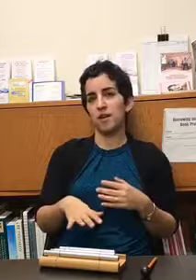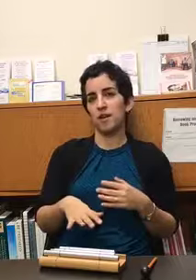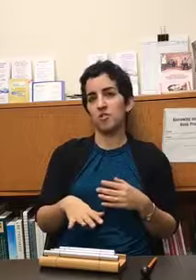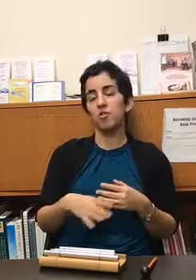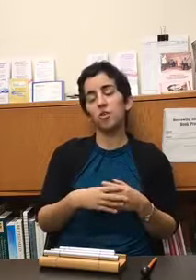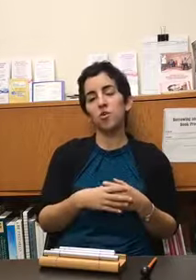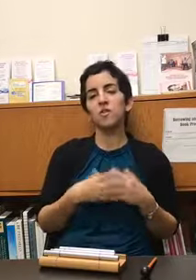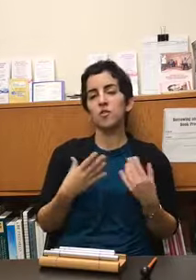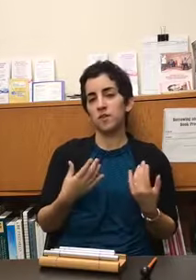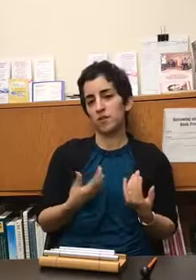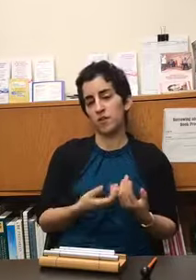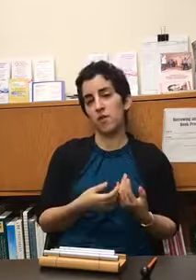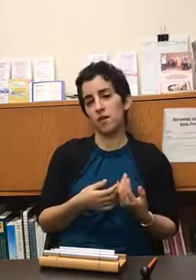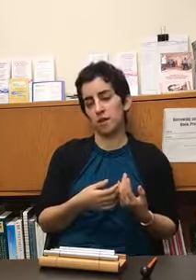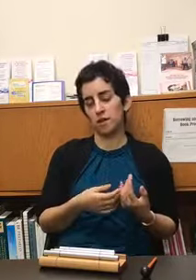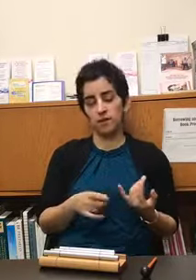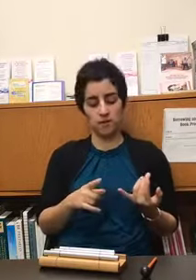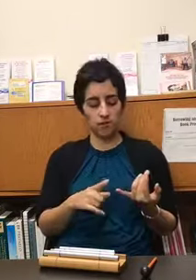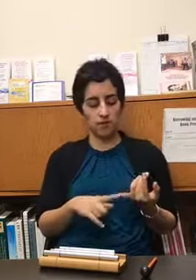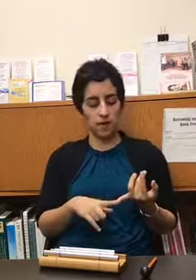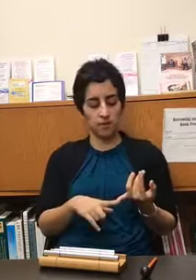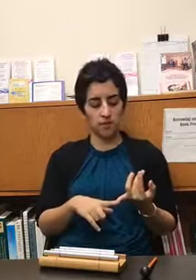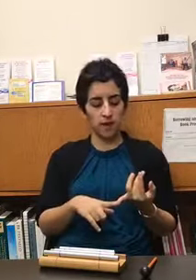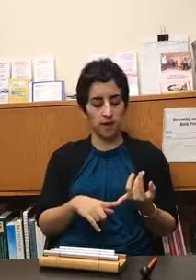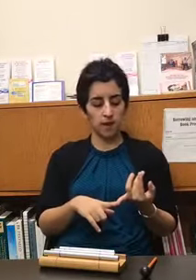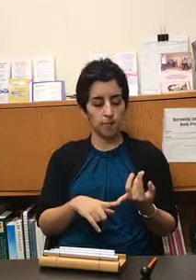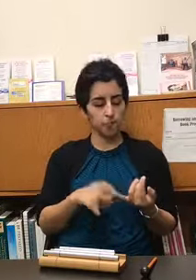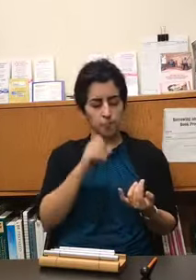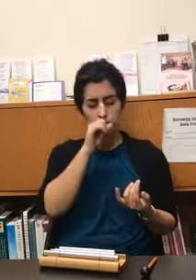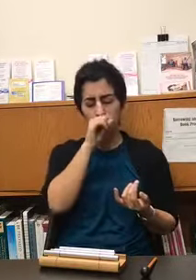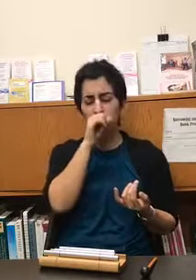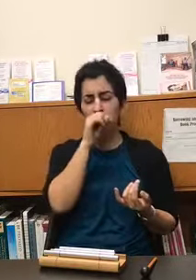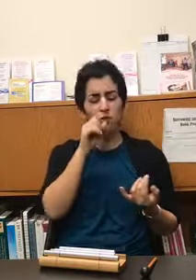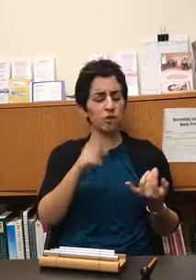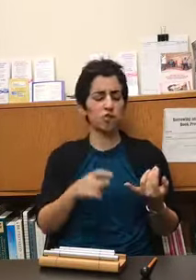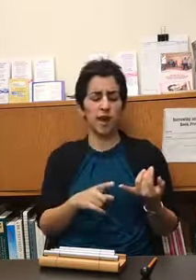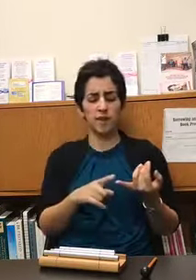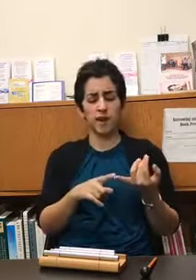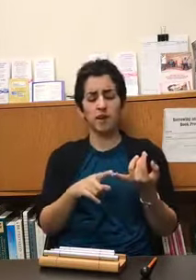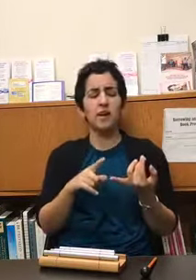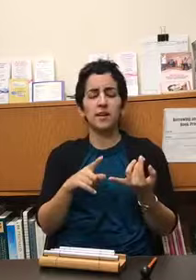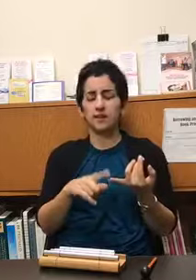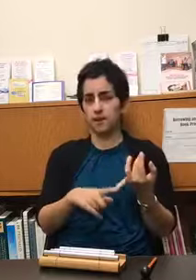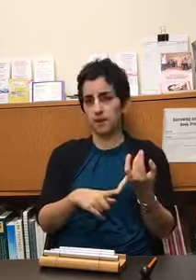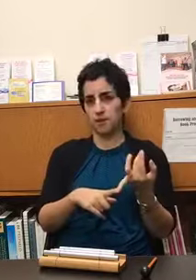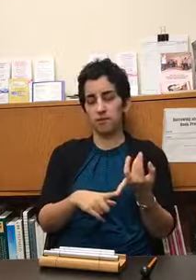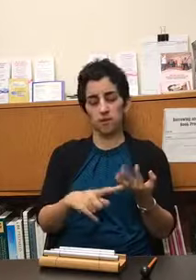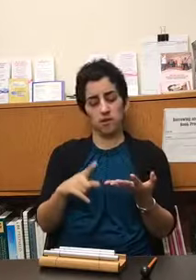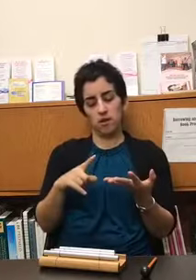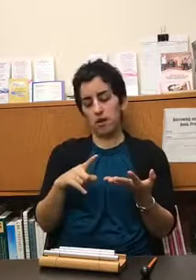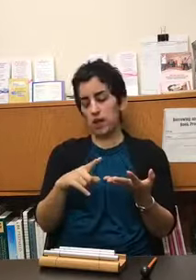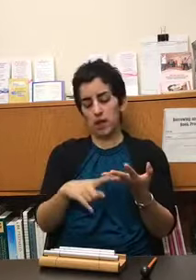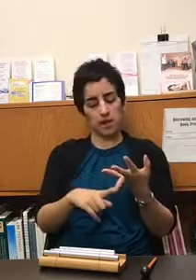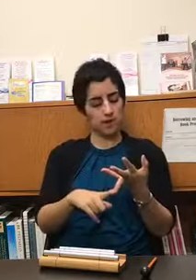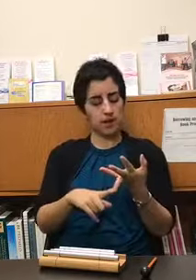so you'll notice it'll feel different like i said different times a day you can try that sitting laying down